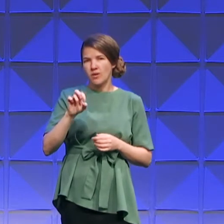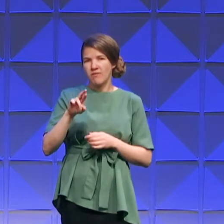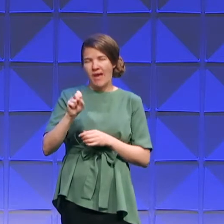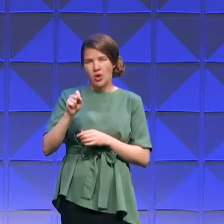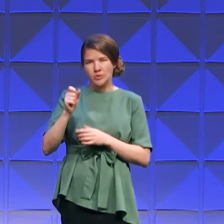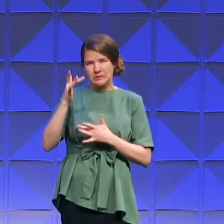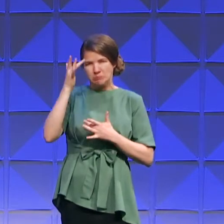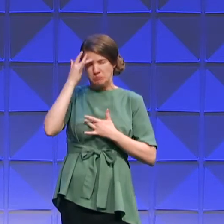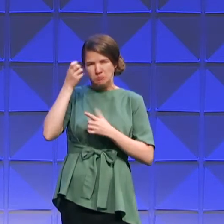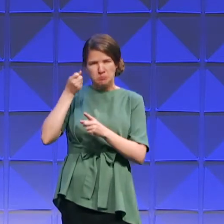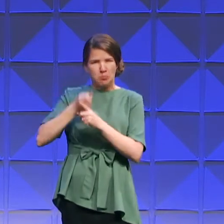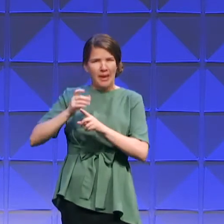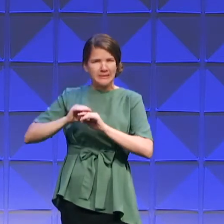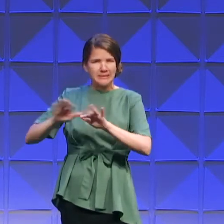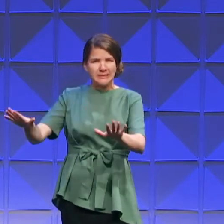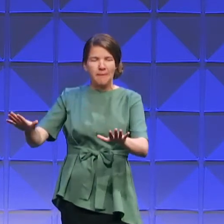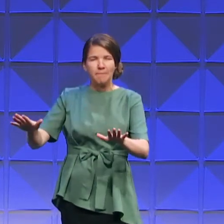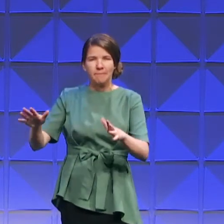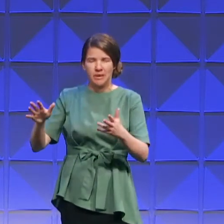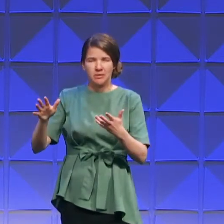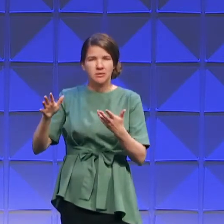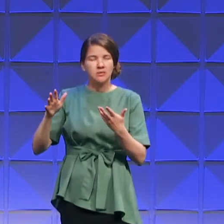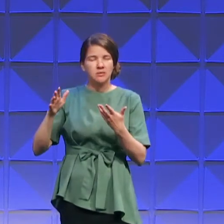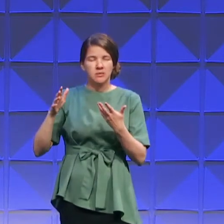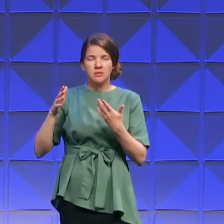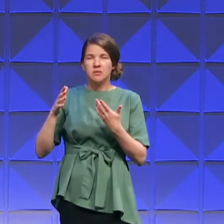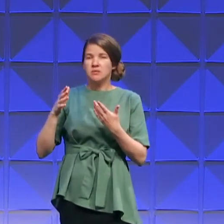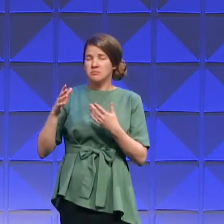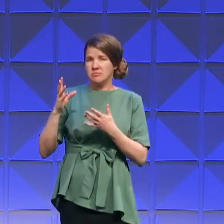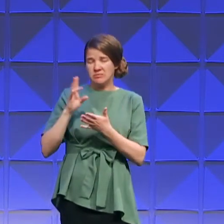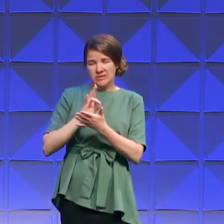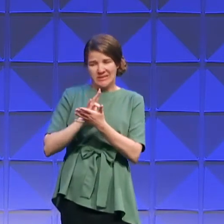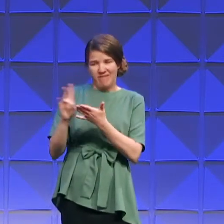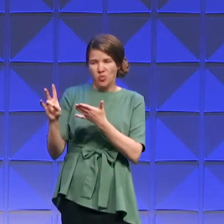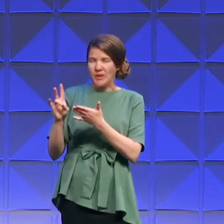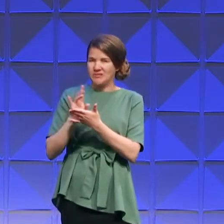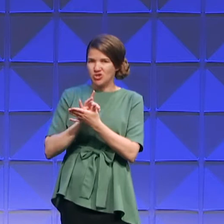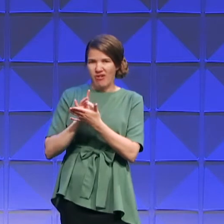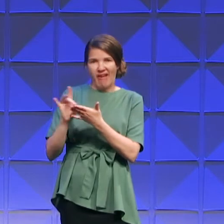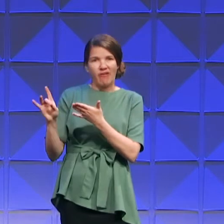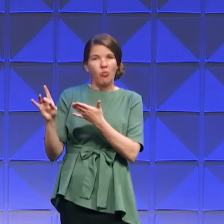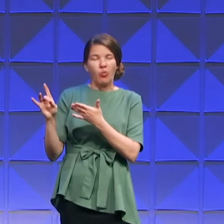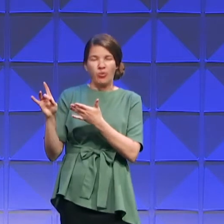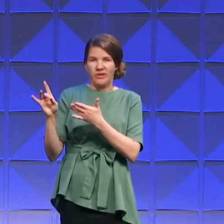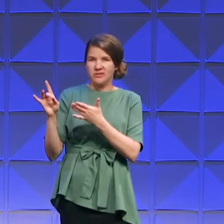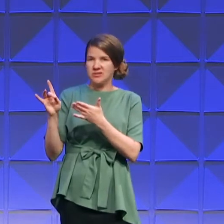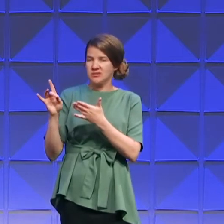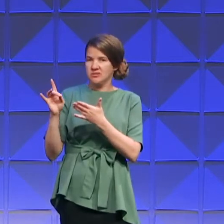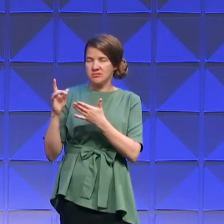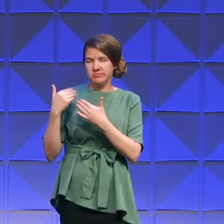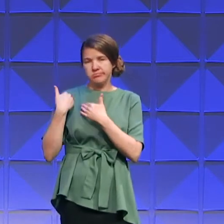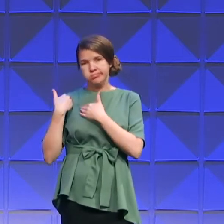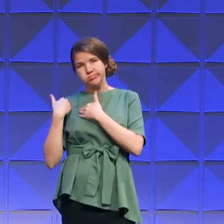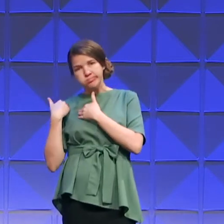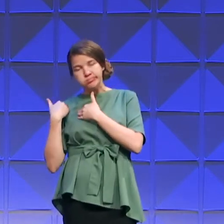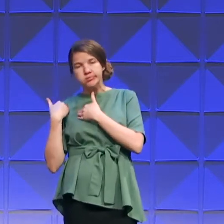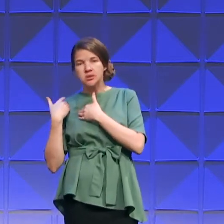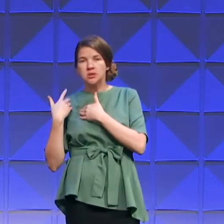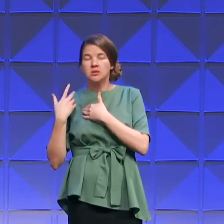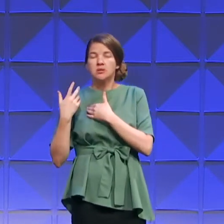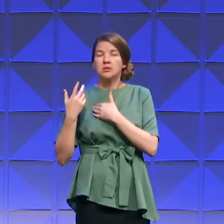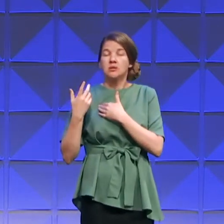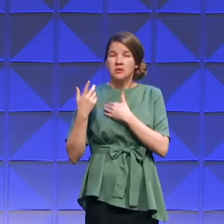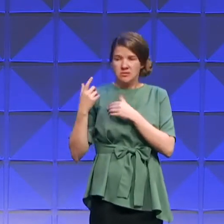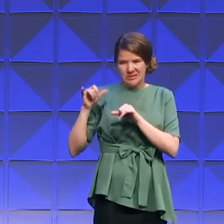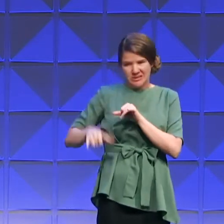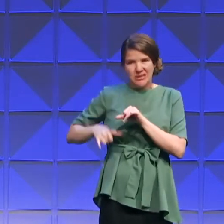the past seven to eight weeks, and this has caused us to stay home a lot, much of the time. And during this time, found